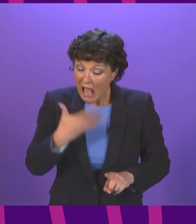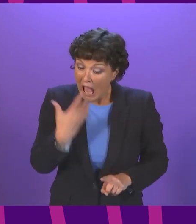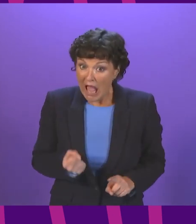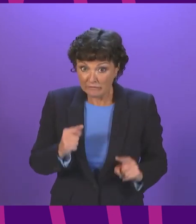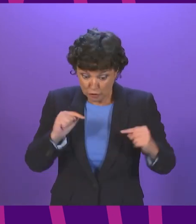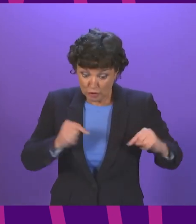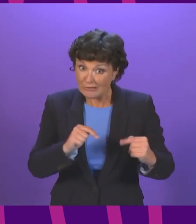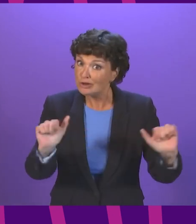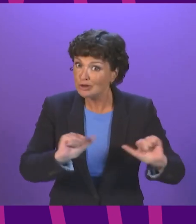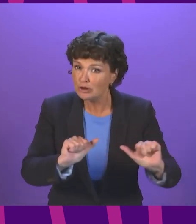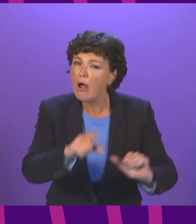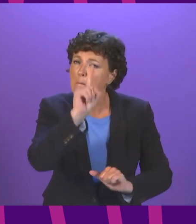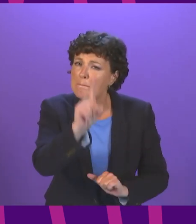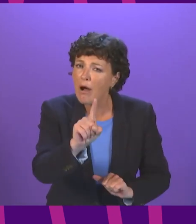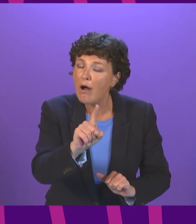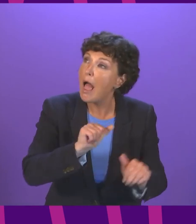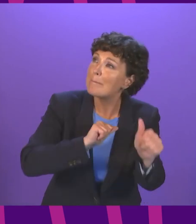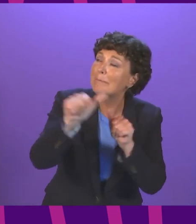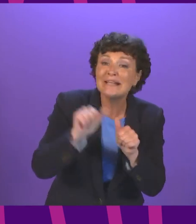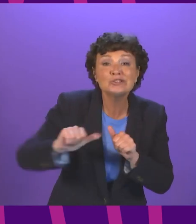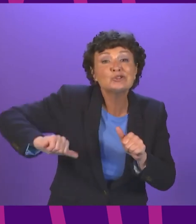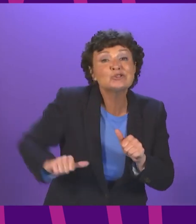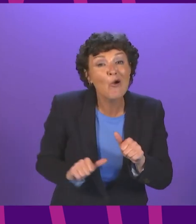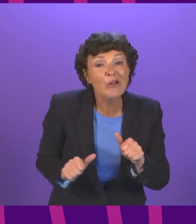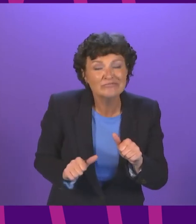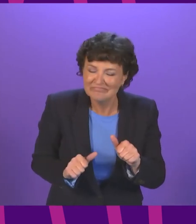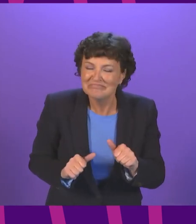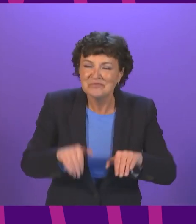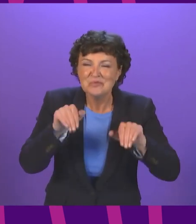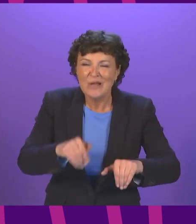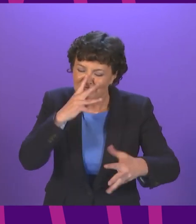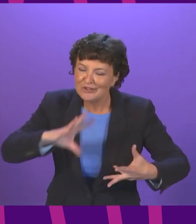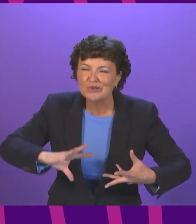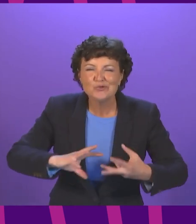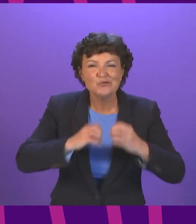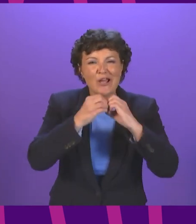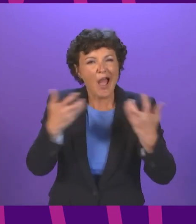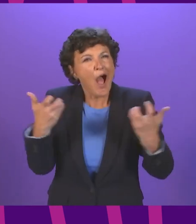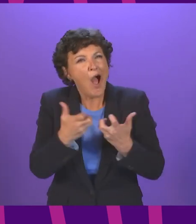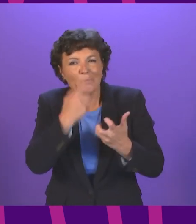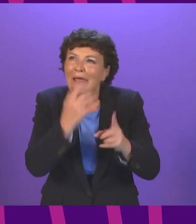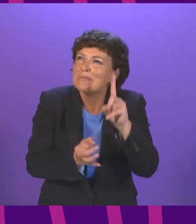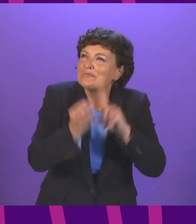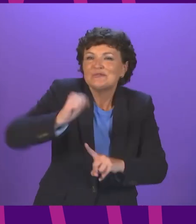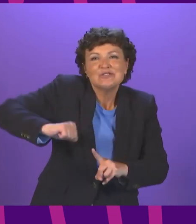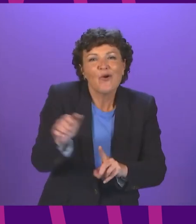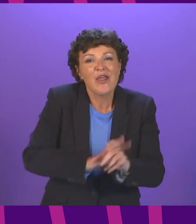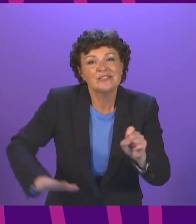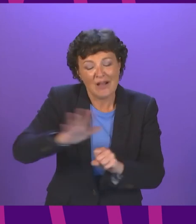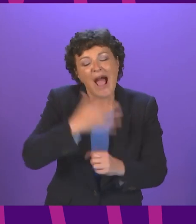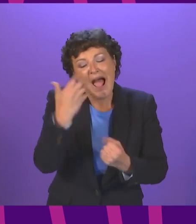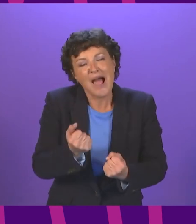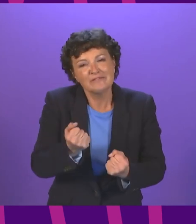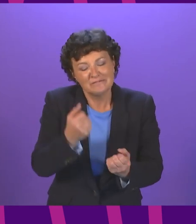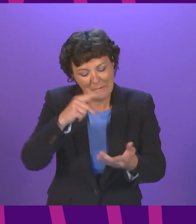Scotland as part of a better world is waiting to be built and it sets out detailed plans to deliver that Presenting officer,